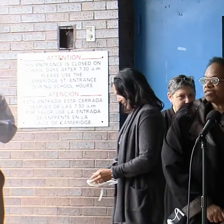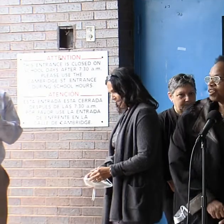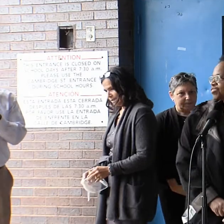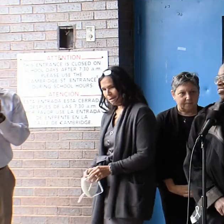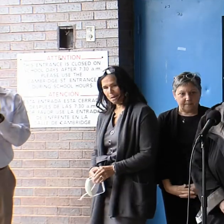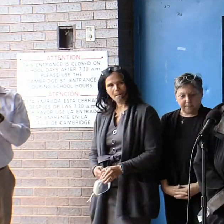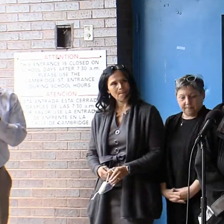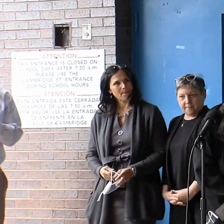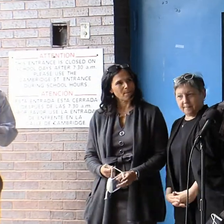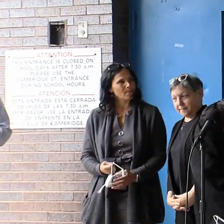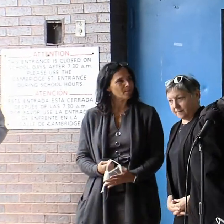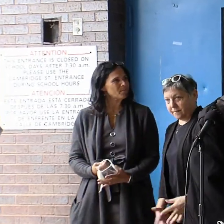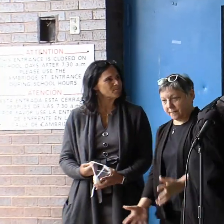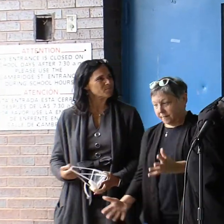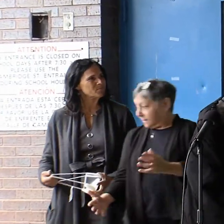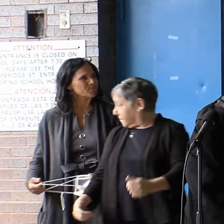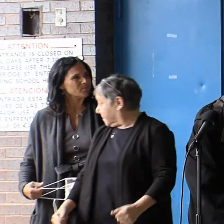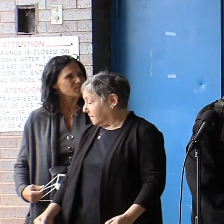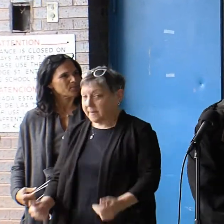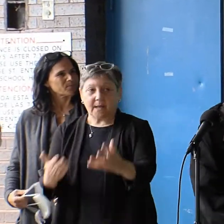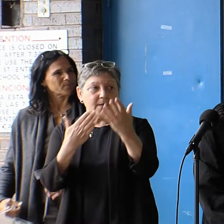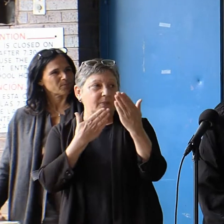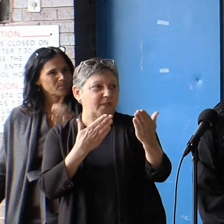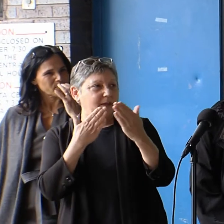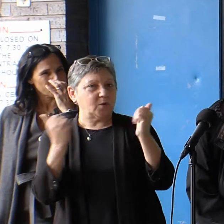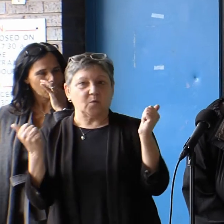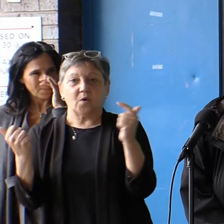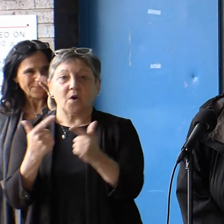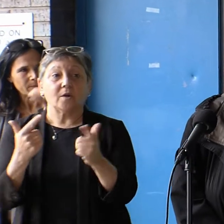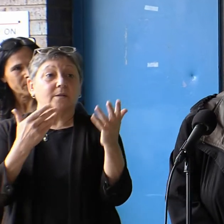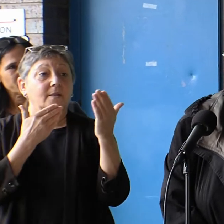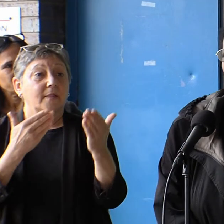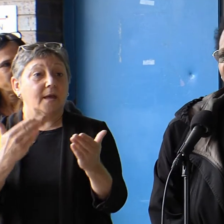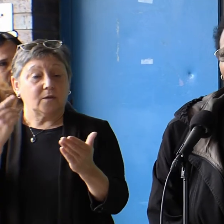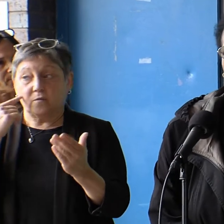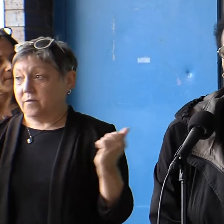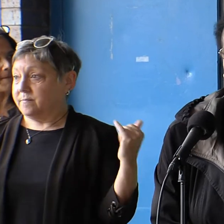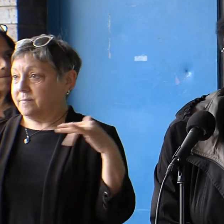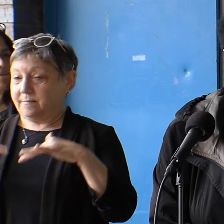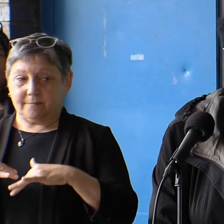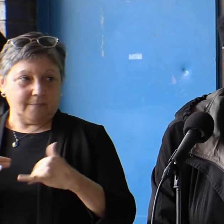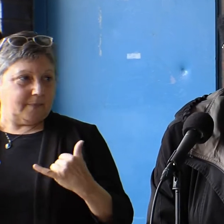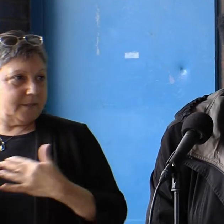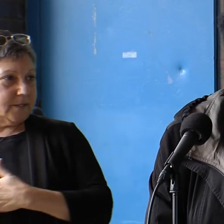Thank you, Dr. Casalius. Thank you, Mayor. Thank you all for being here this morning.